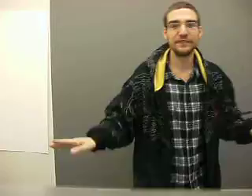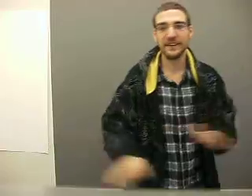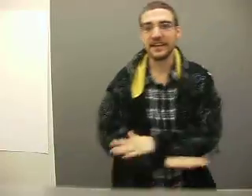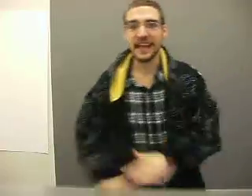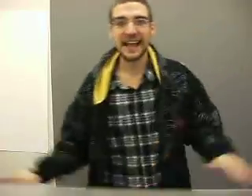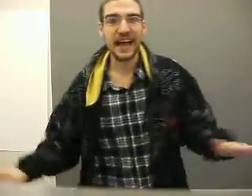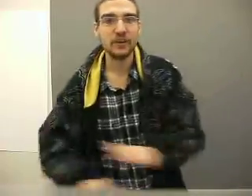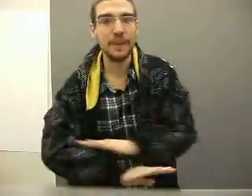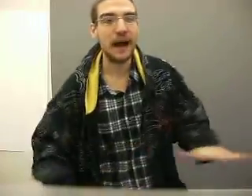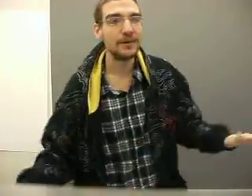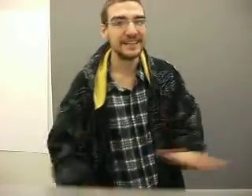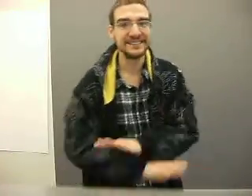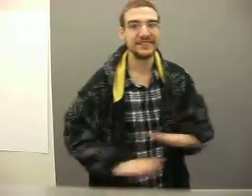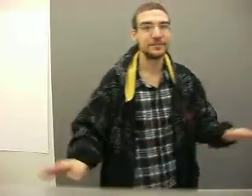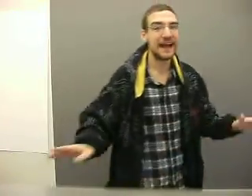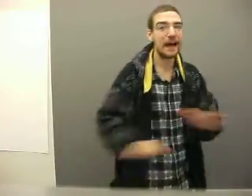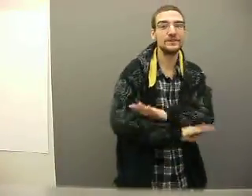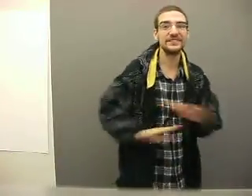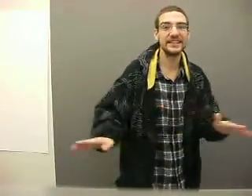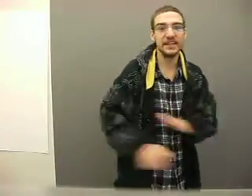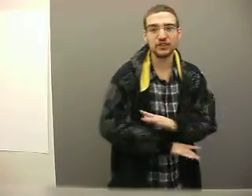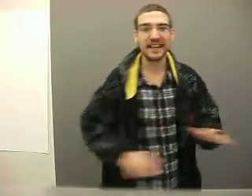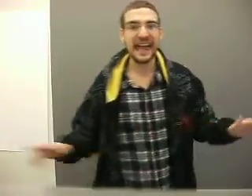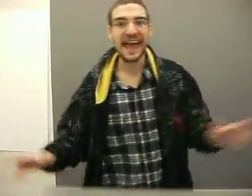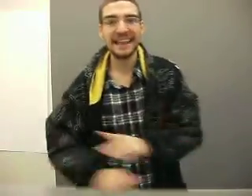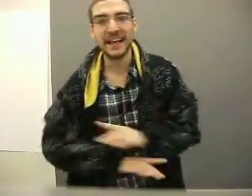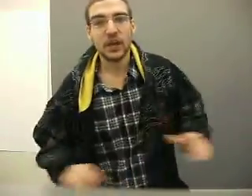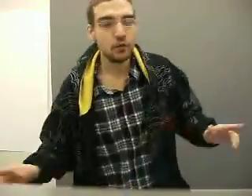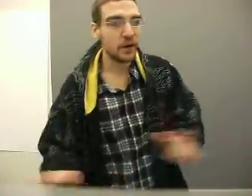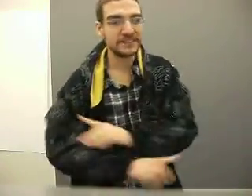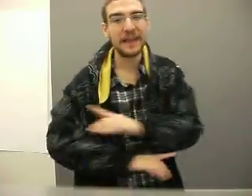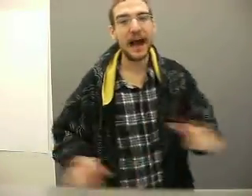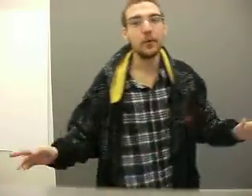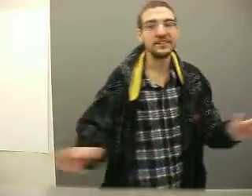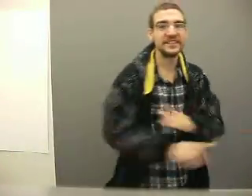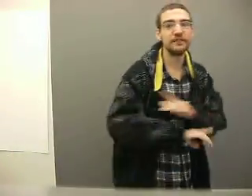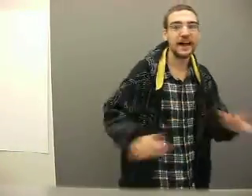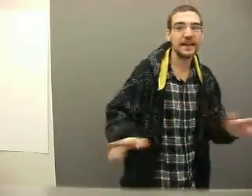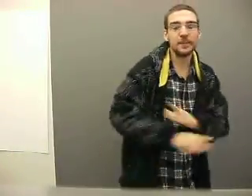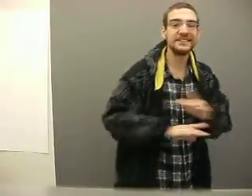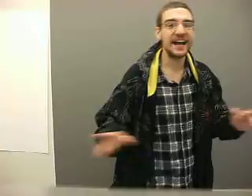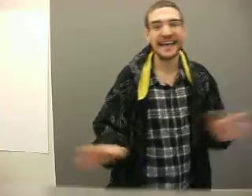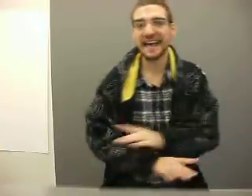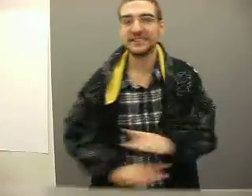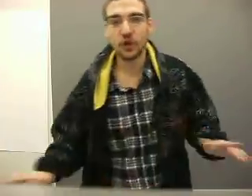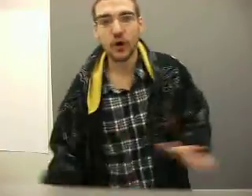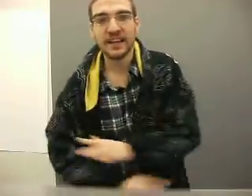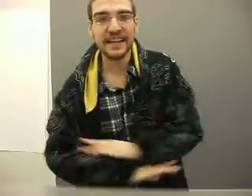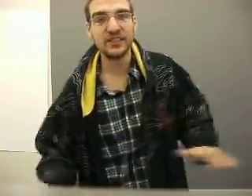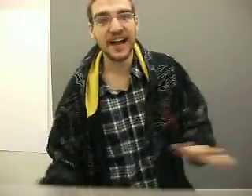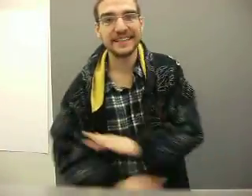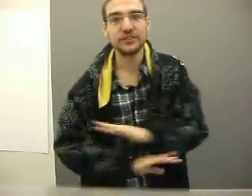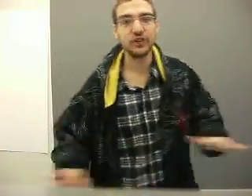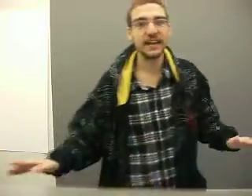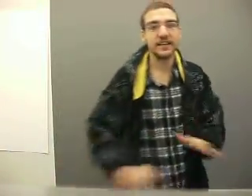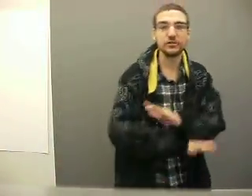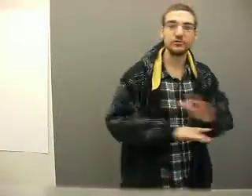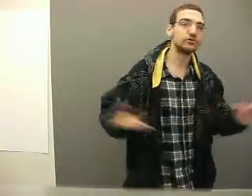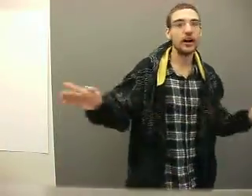bit. Now, now you're powerless on some coward shit. Trying to act like you are some cowboy shit. Right? But y'all cats know that y'all get strike. Struck.